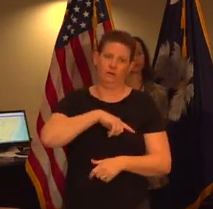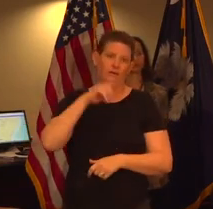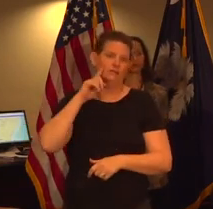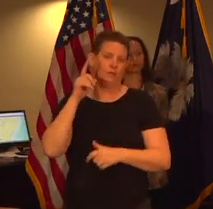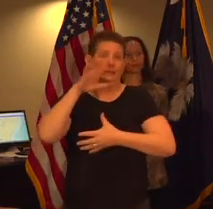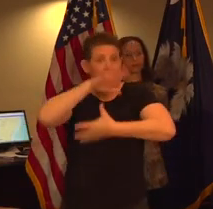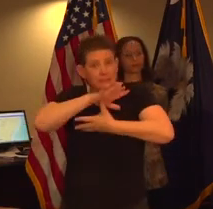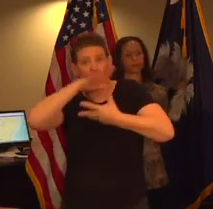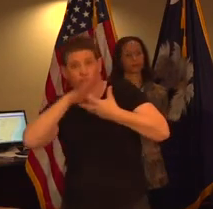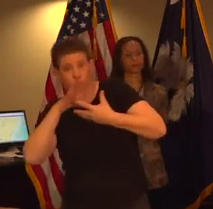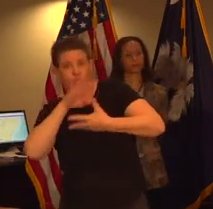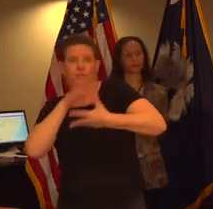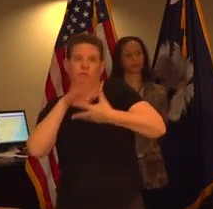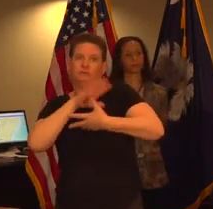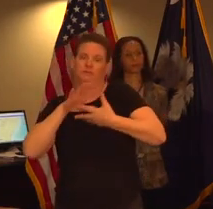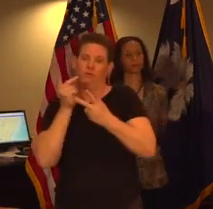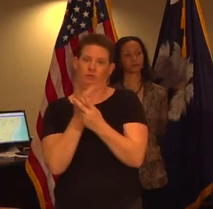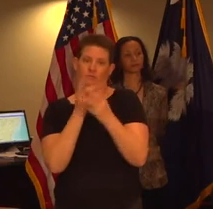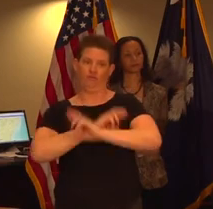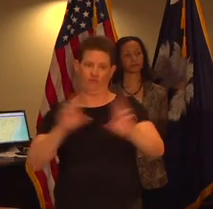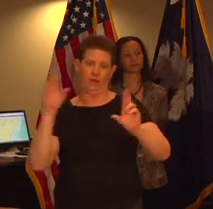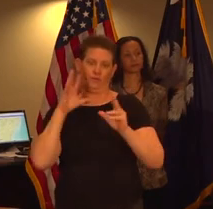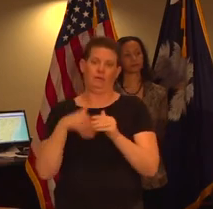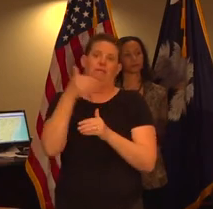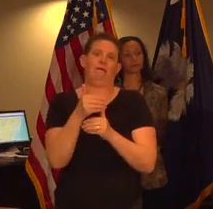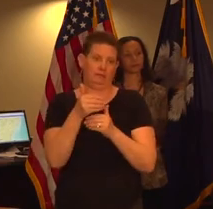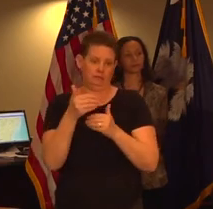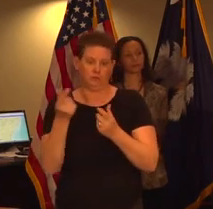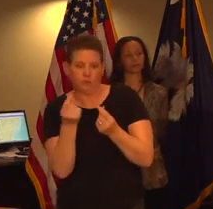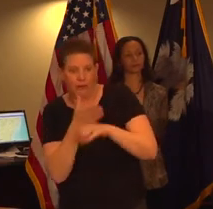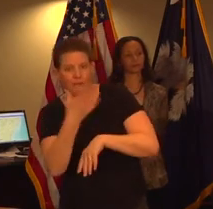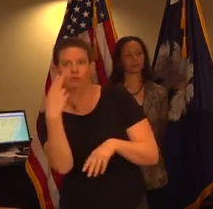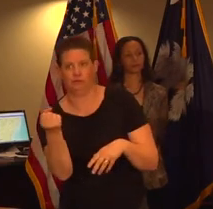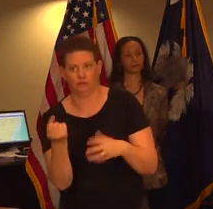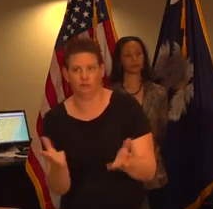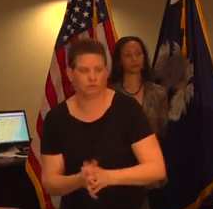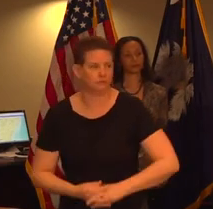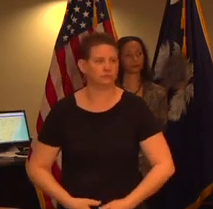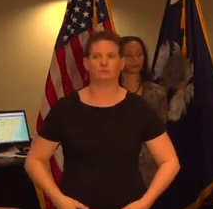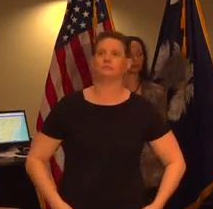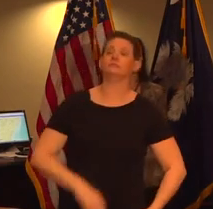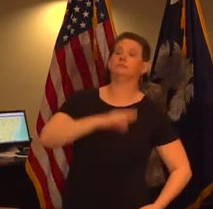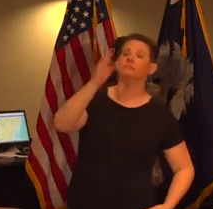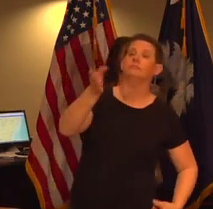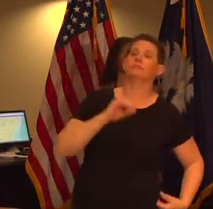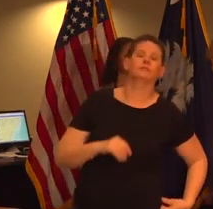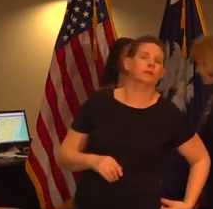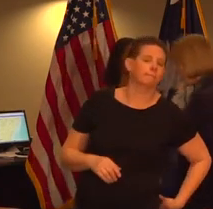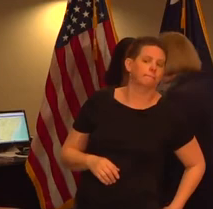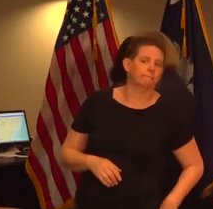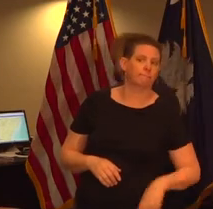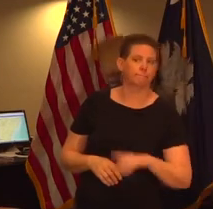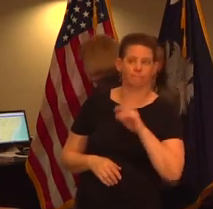for seniors and juniors to get them ready to go on to the next phase after high school next question yes sir